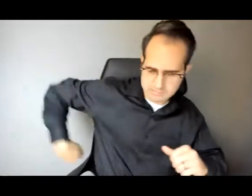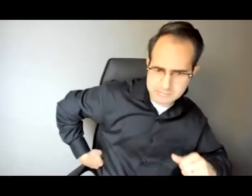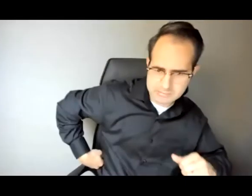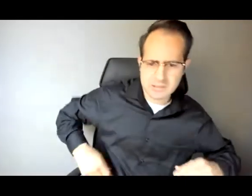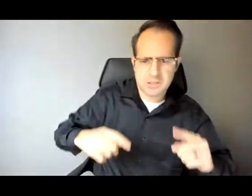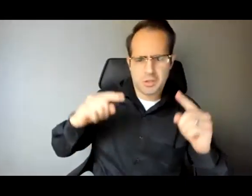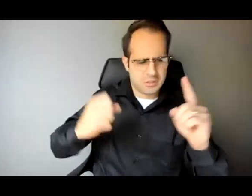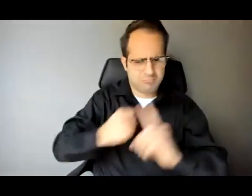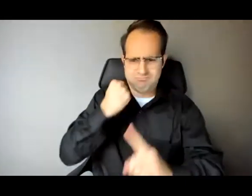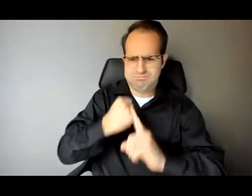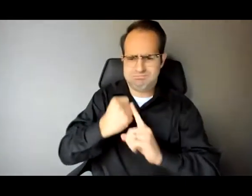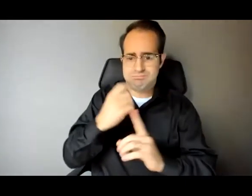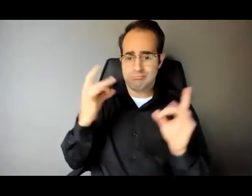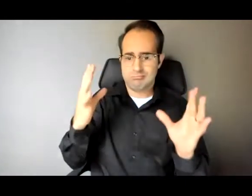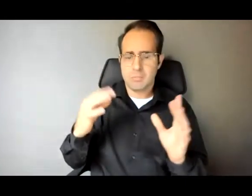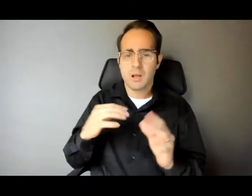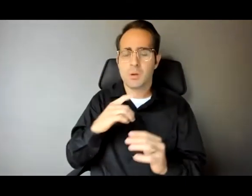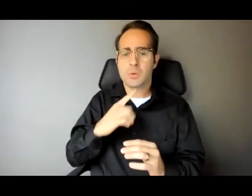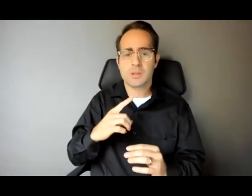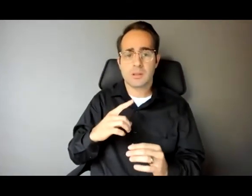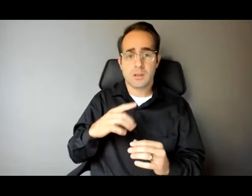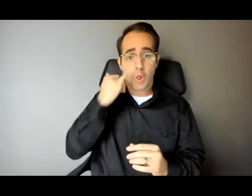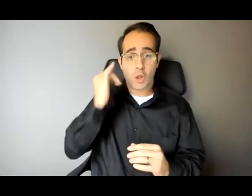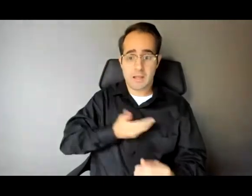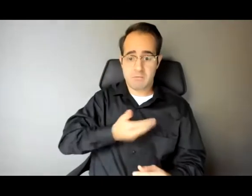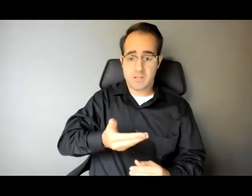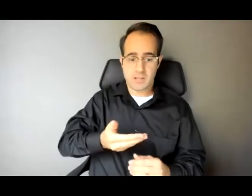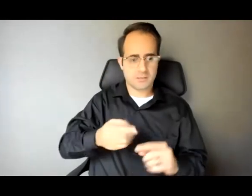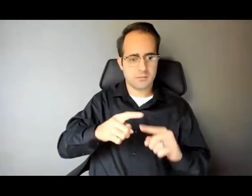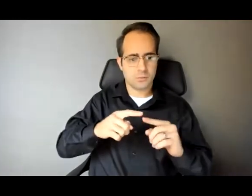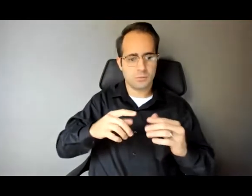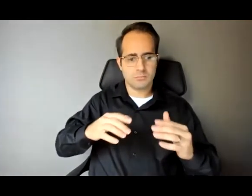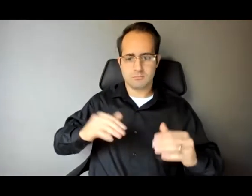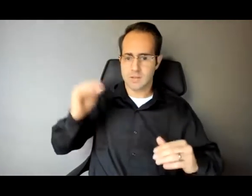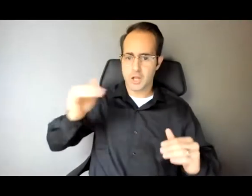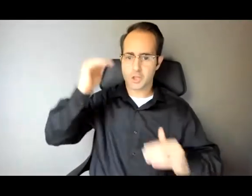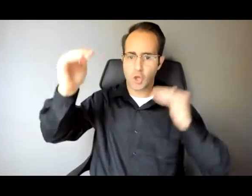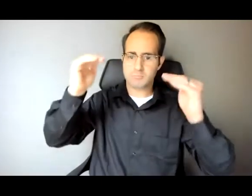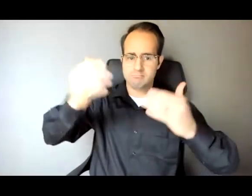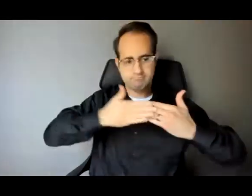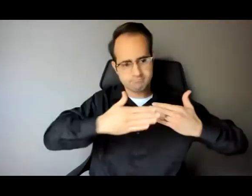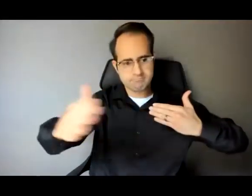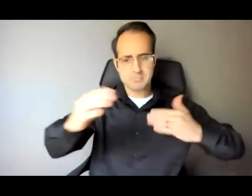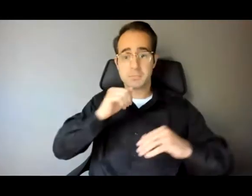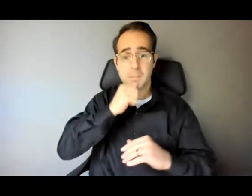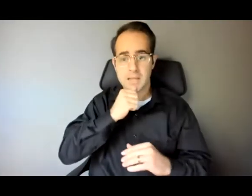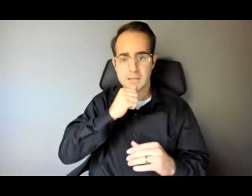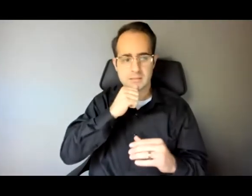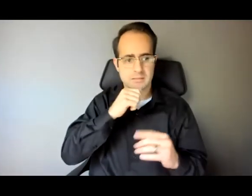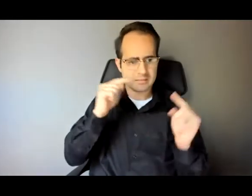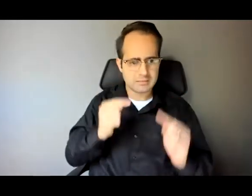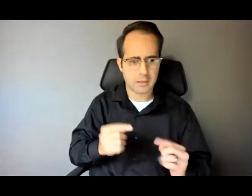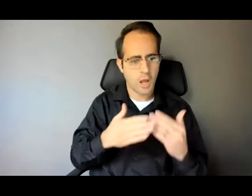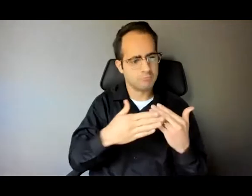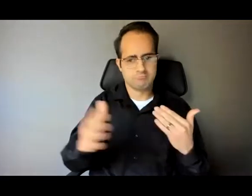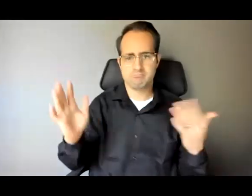invitation into an adulthood full of pain and suffering. I hoped to never return but